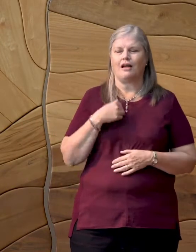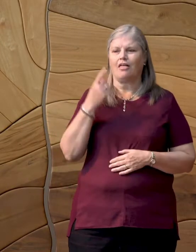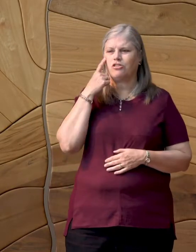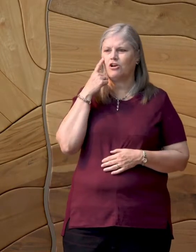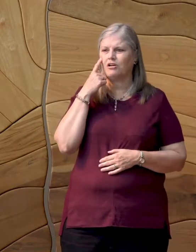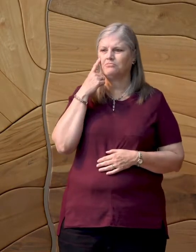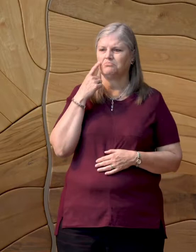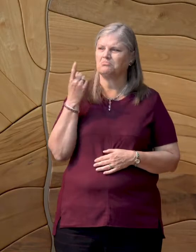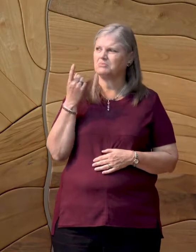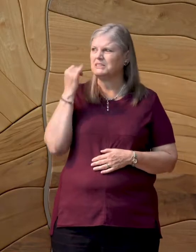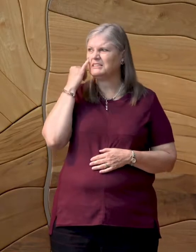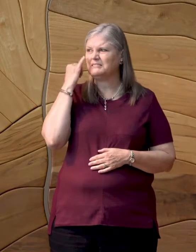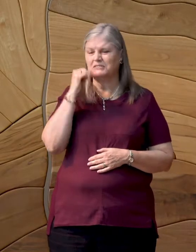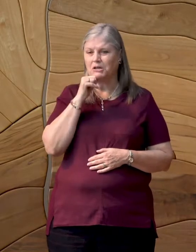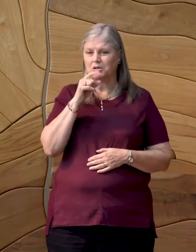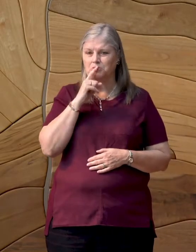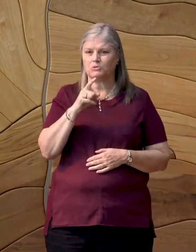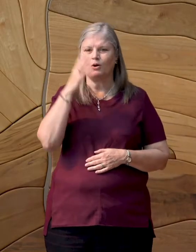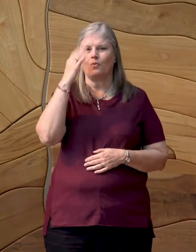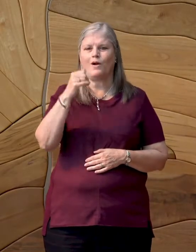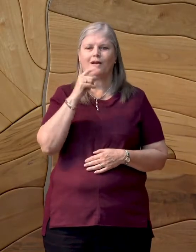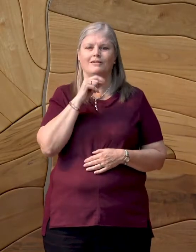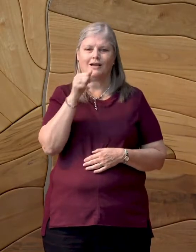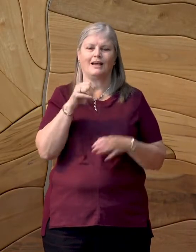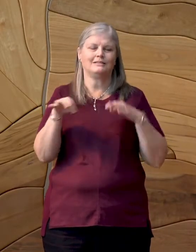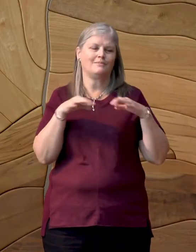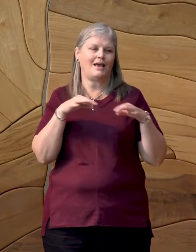thought, when in doubt, start with mom.